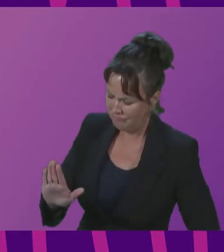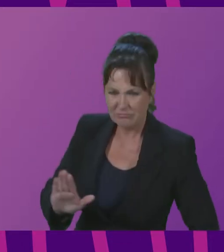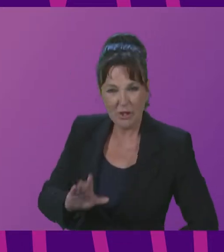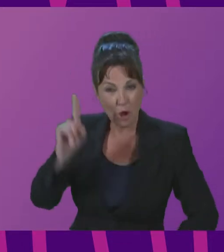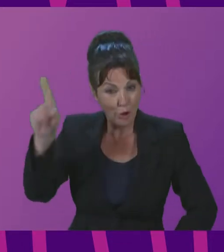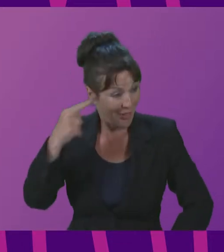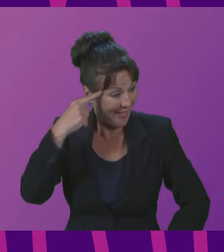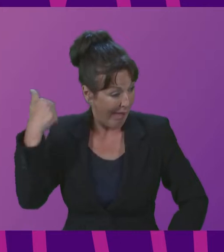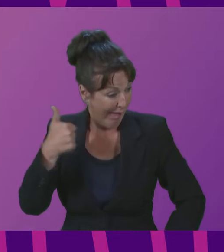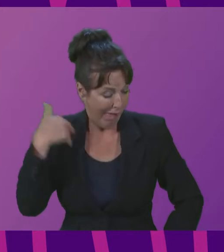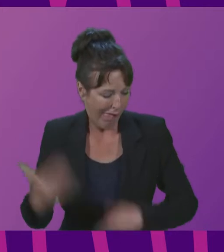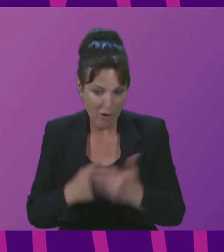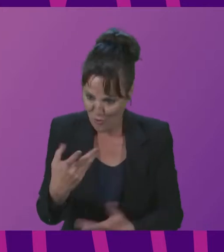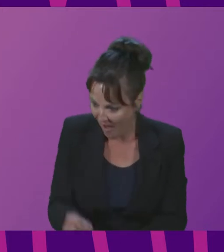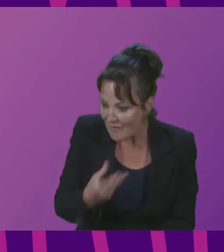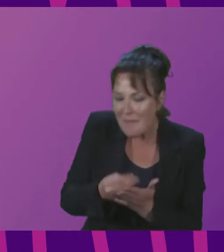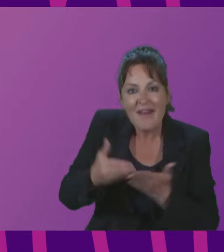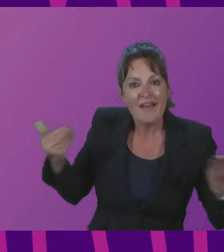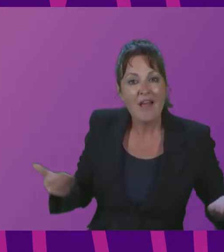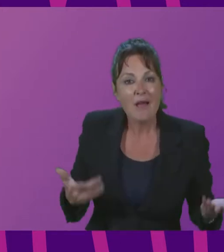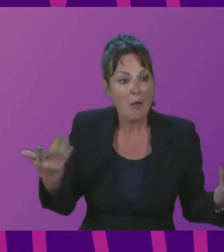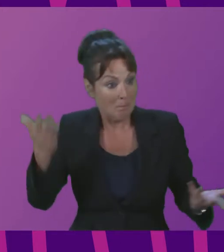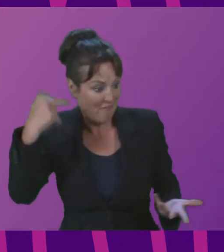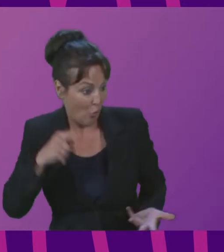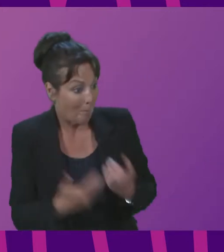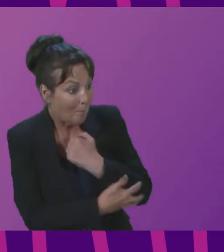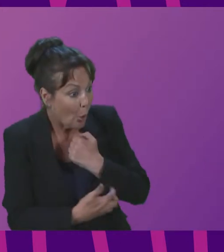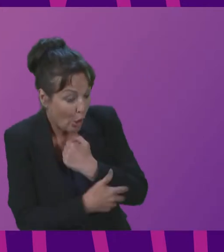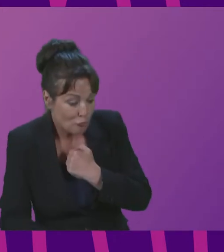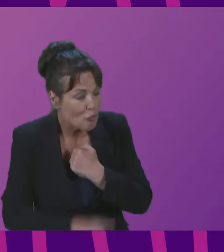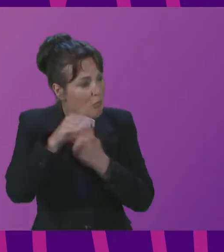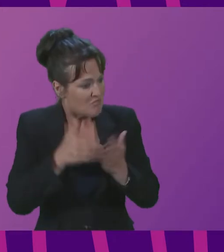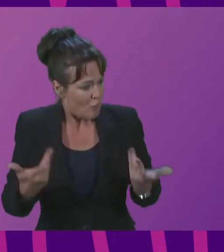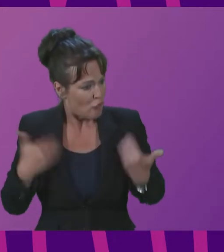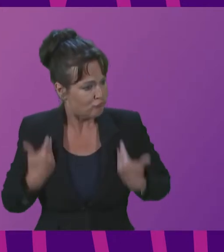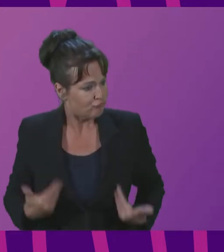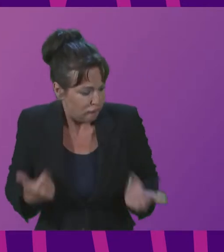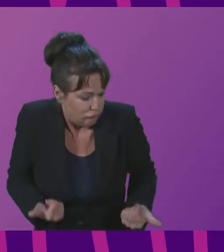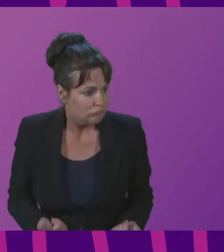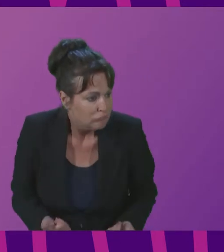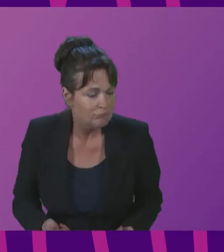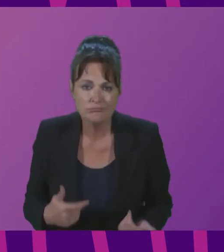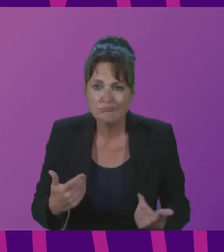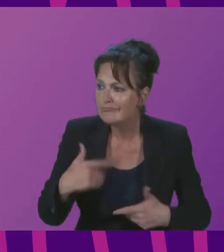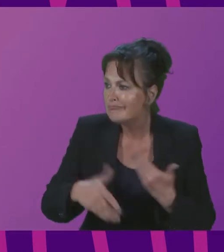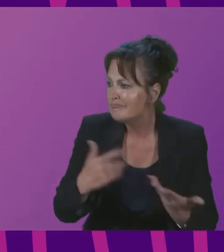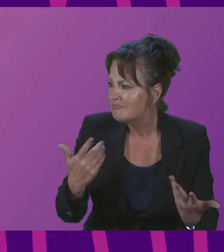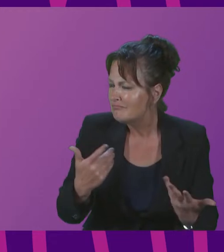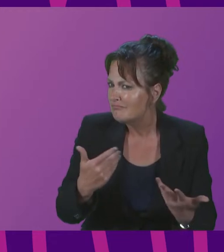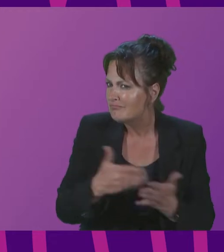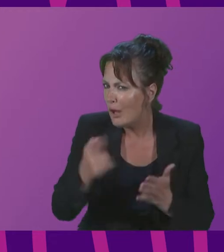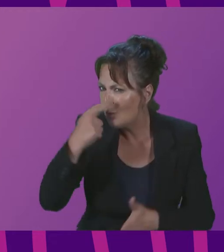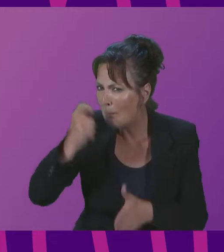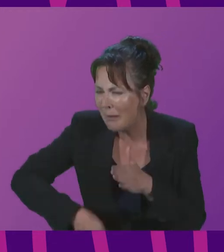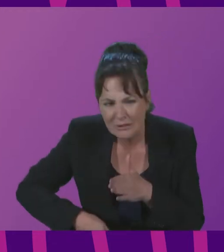going's good no you got money now you're out the hood no I mean you grew up poor but now you're good no and all of a sudden you get punished so